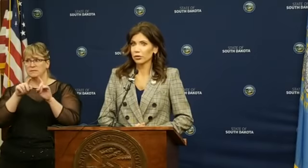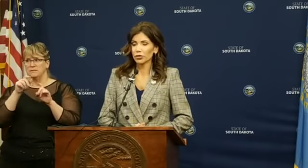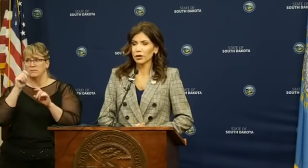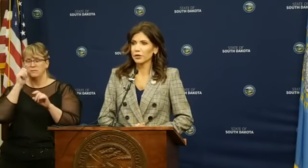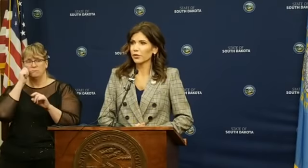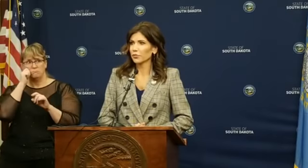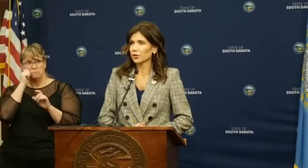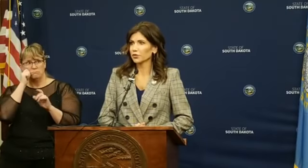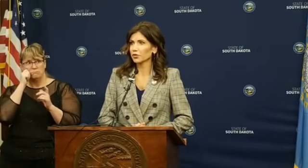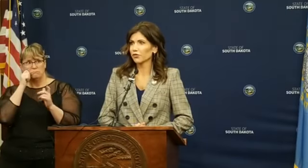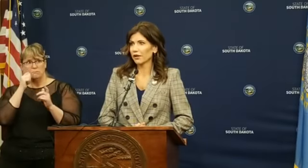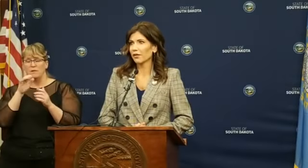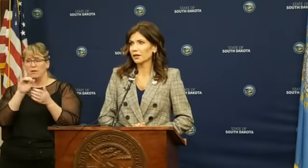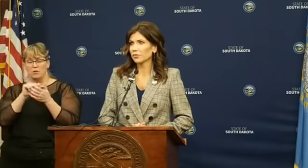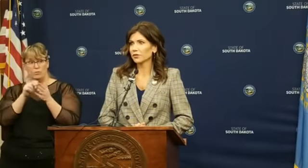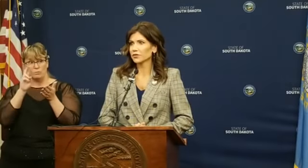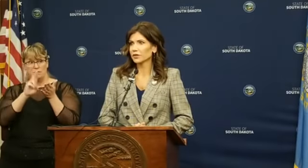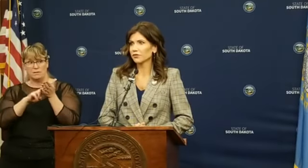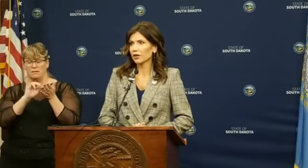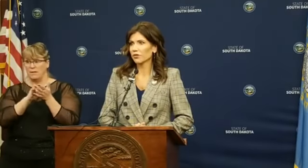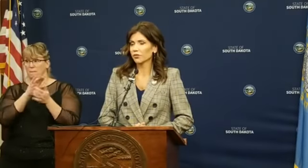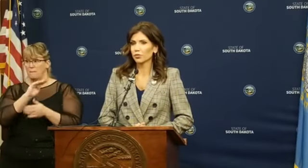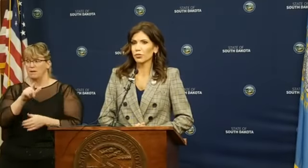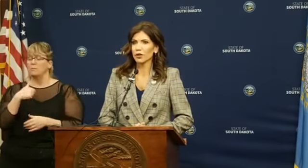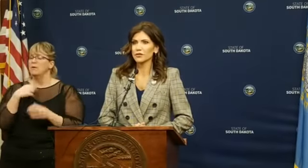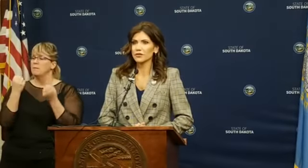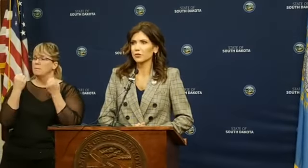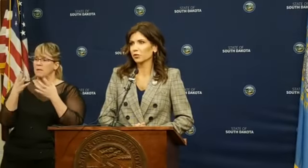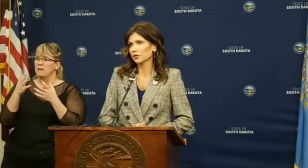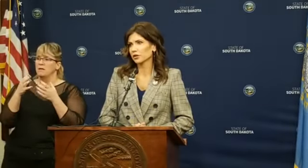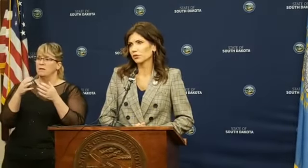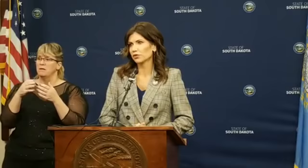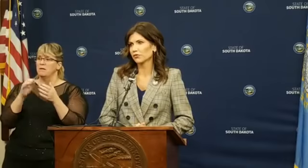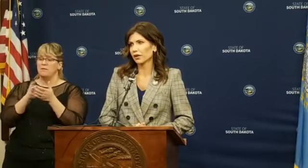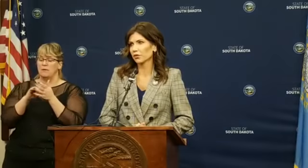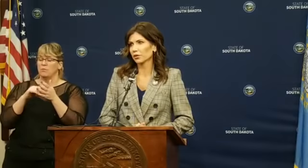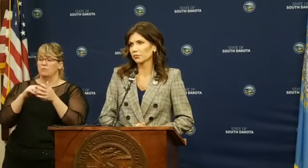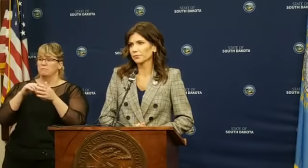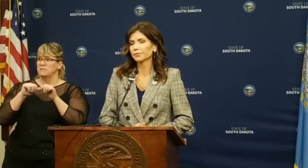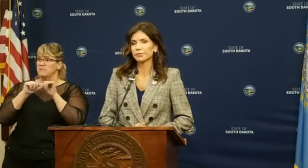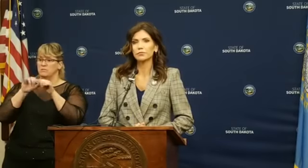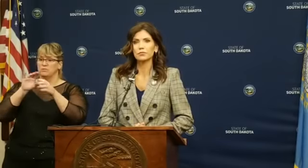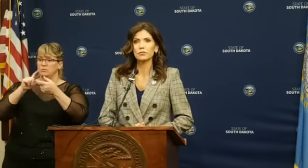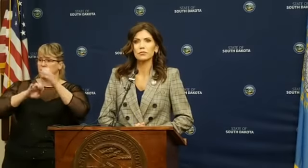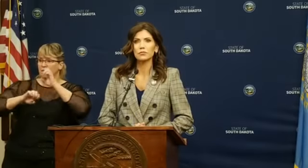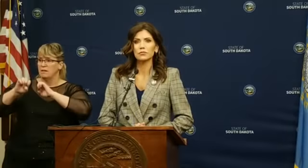We are looking at that bill, too. We've had a lot of bills that have gone through the process that we're continuing to evaluate.